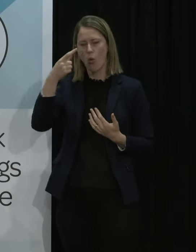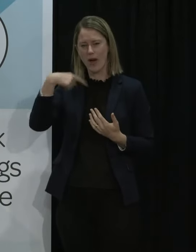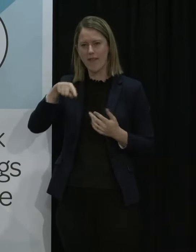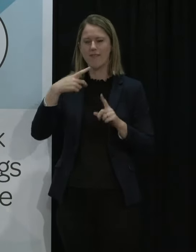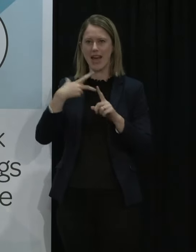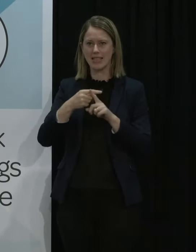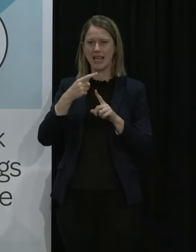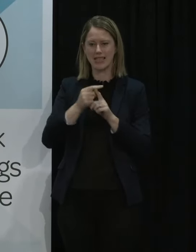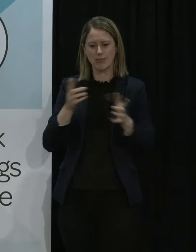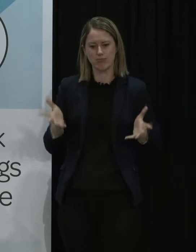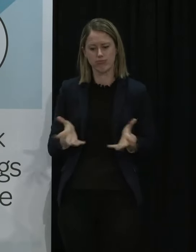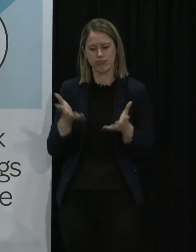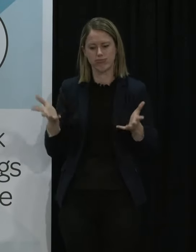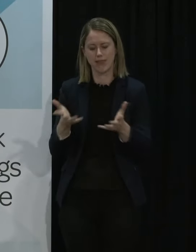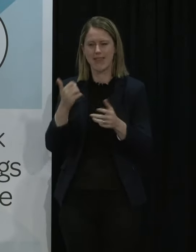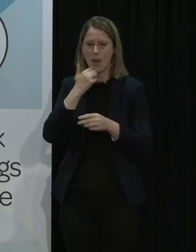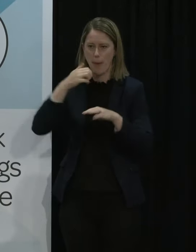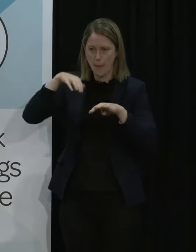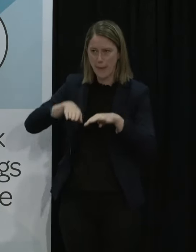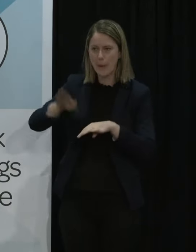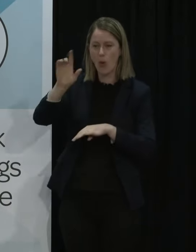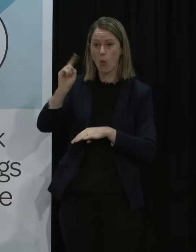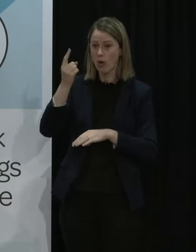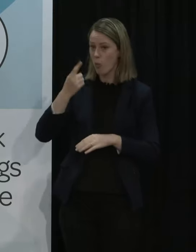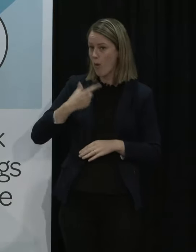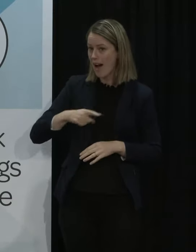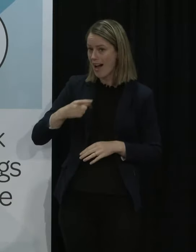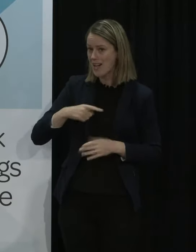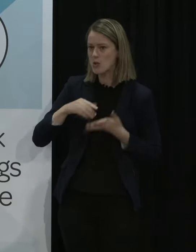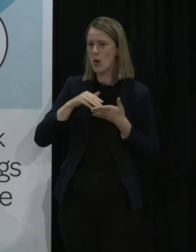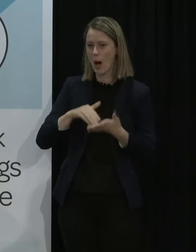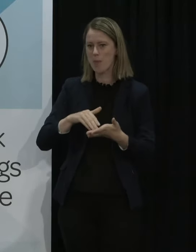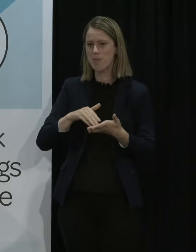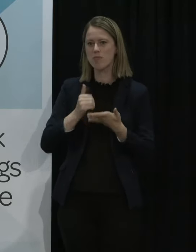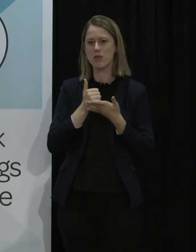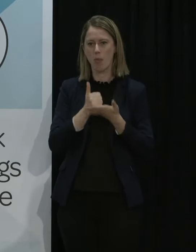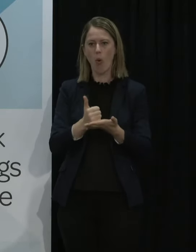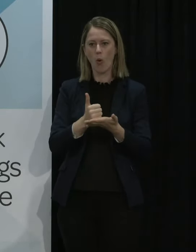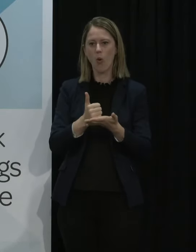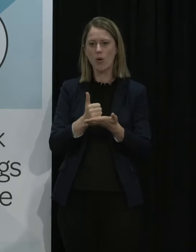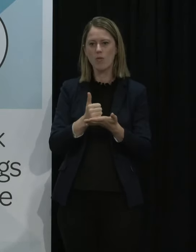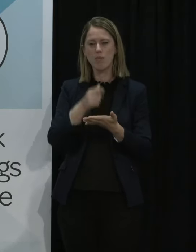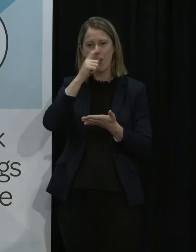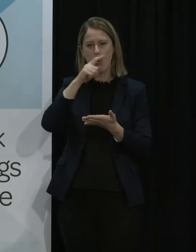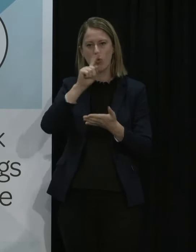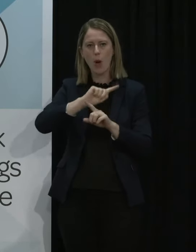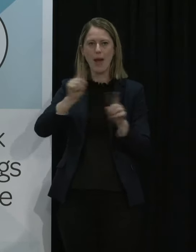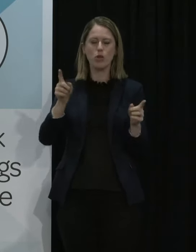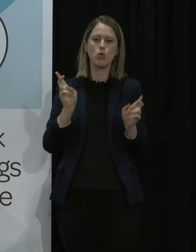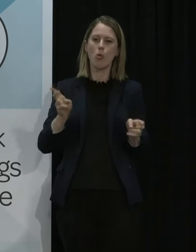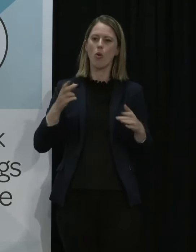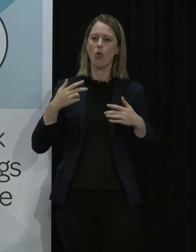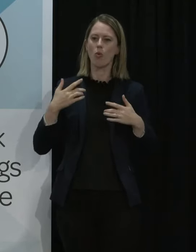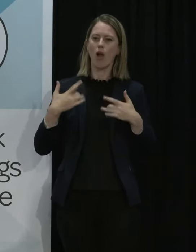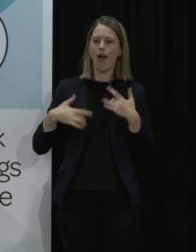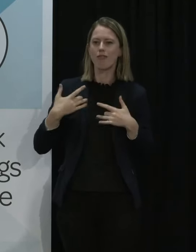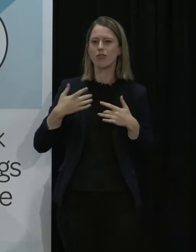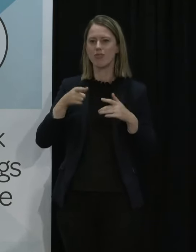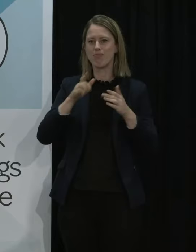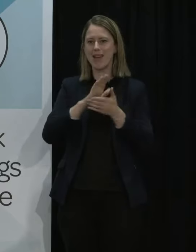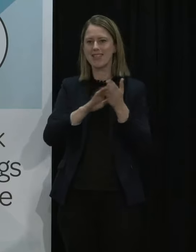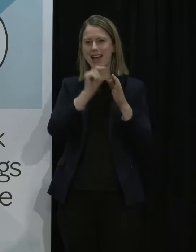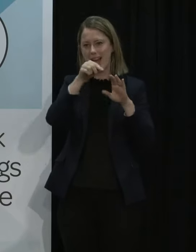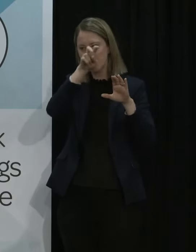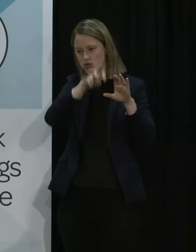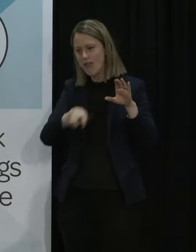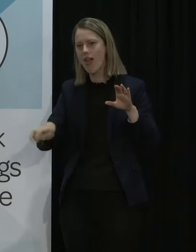rates up so high particularly in Auckland is to help support people you know getting back to normal and allowing people to travel around